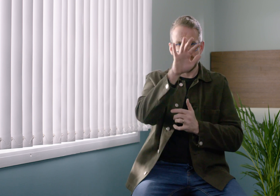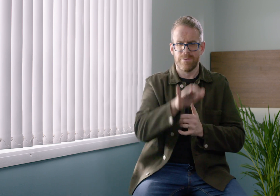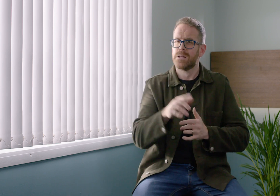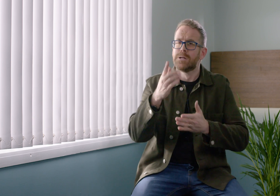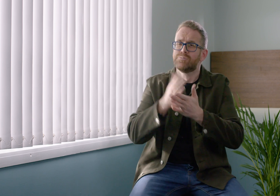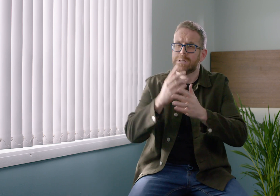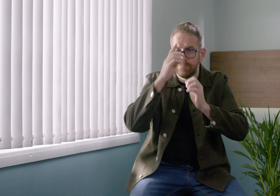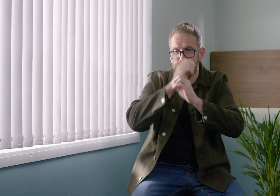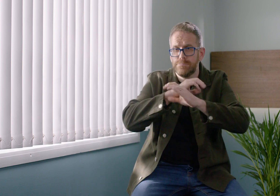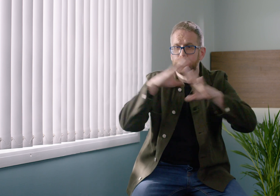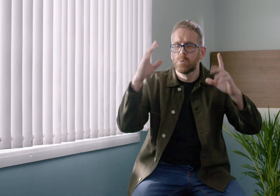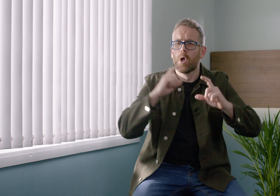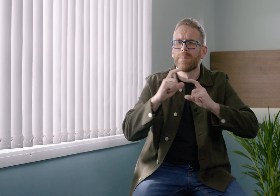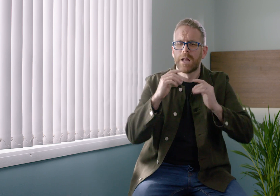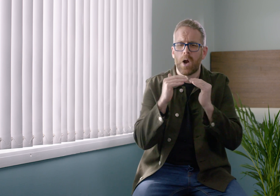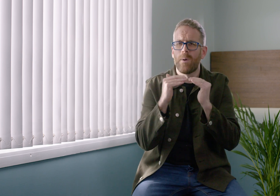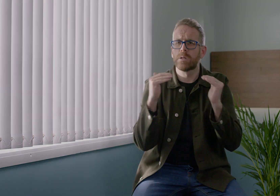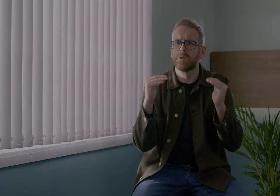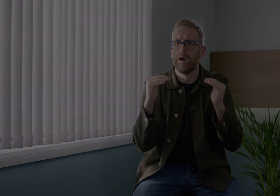provide equality in access to the information.